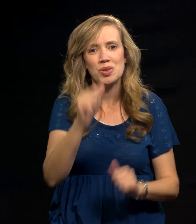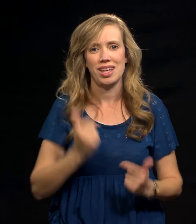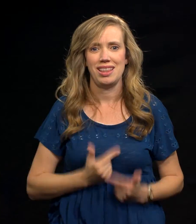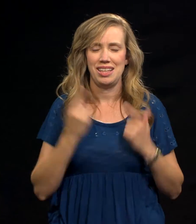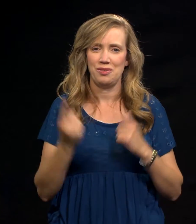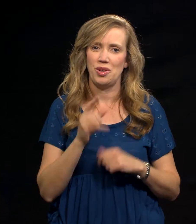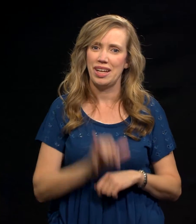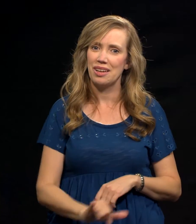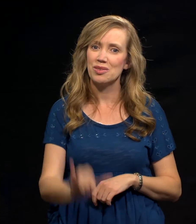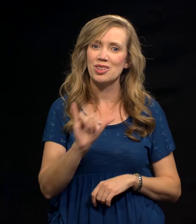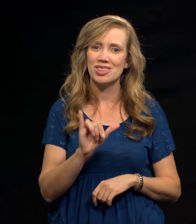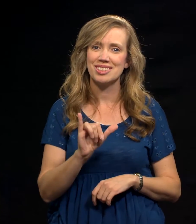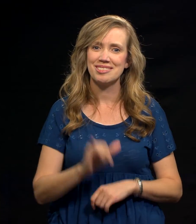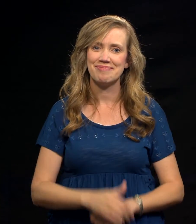Let's live today by everyone.